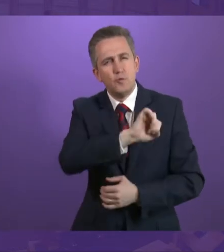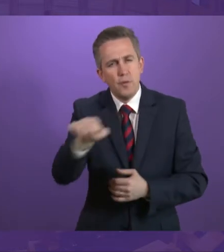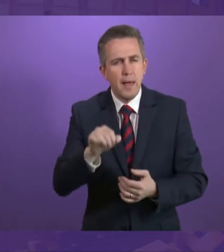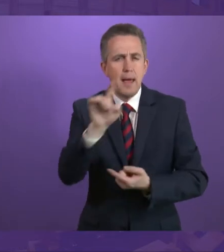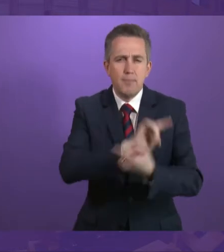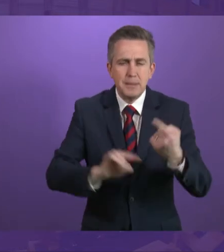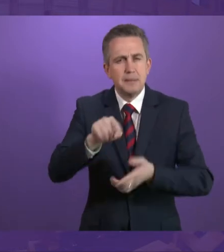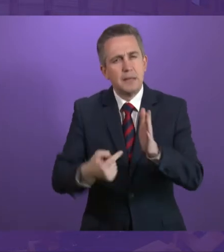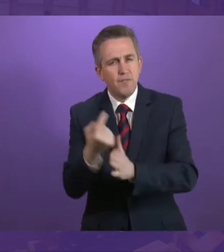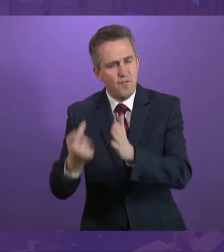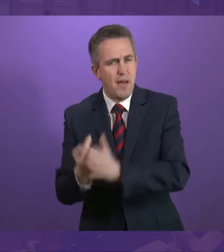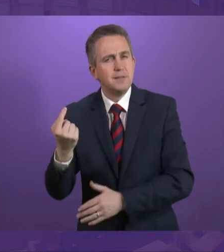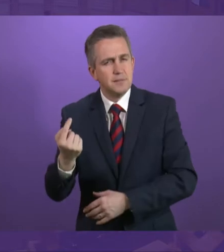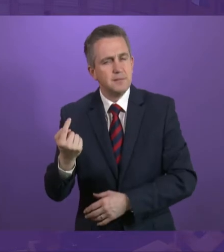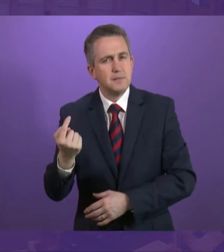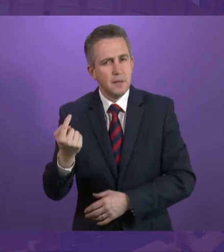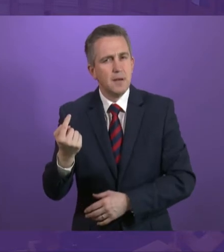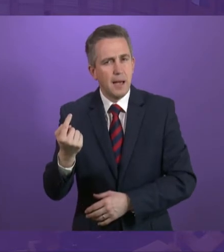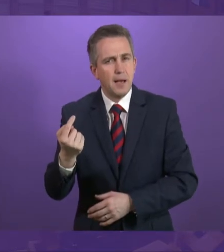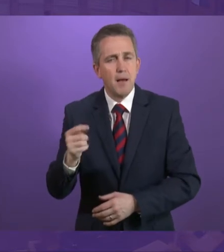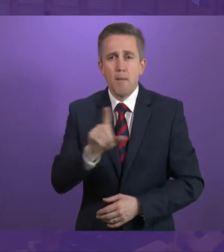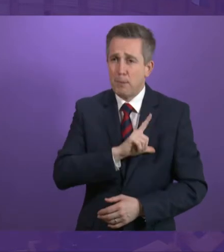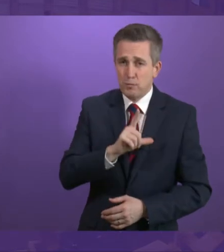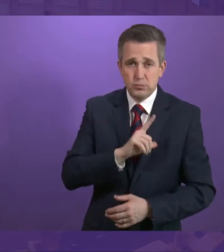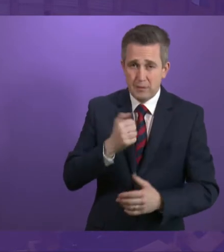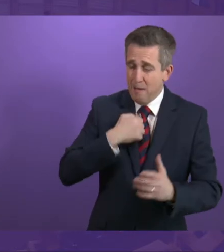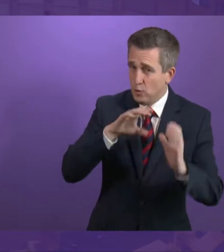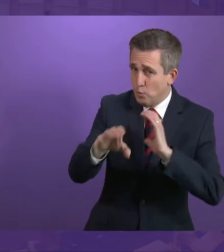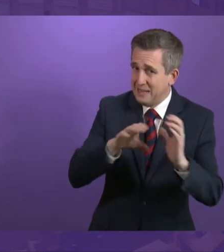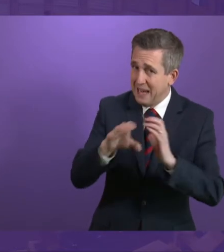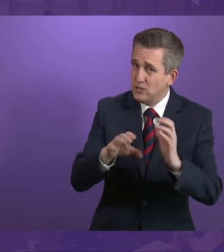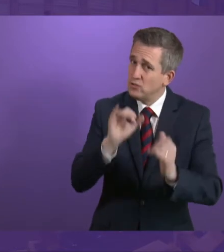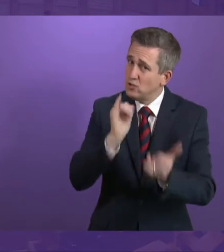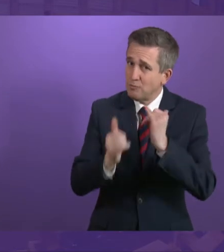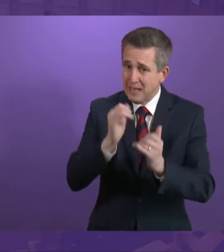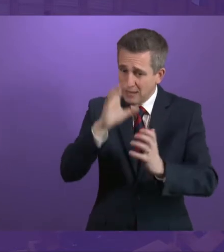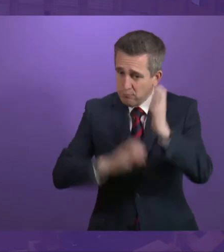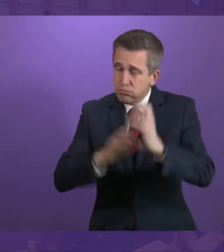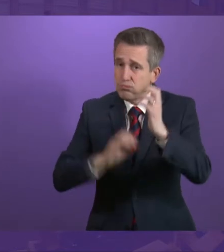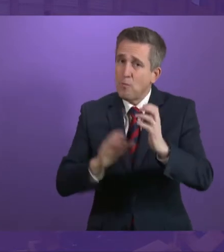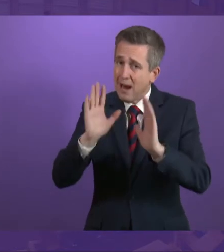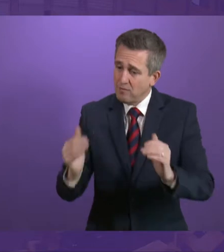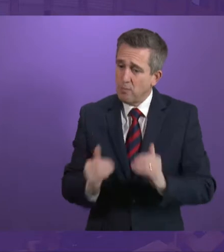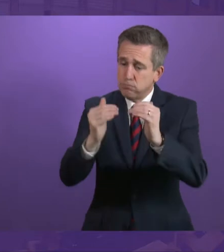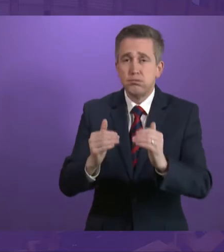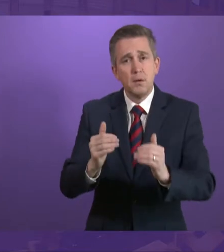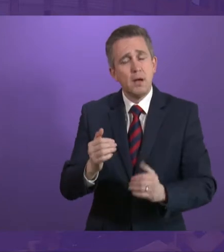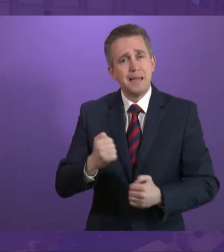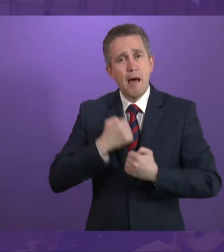access and inclusion in a way that recognises our language and communication as a fundamental human right. It